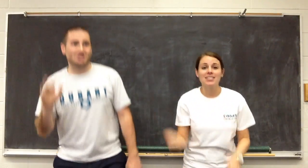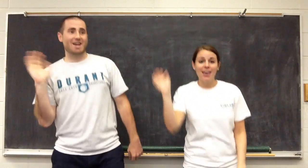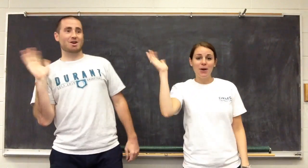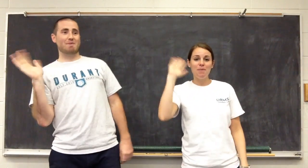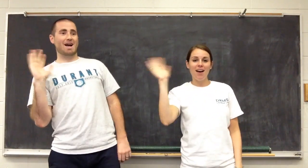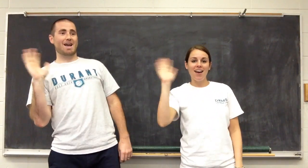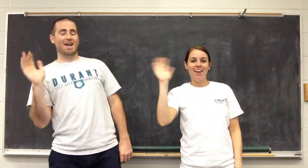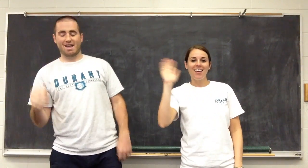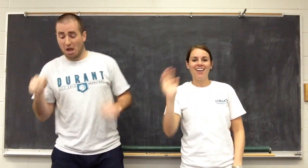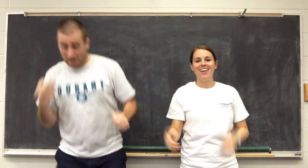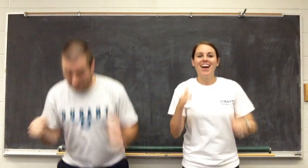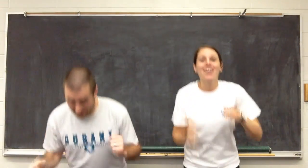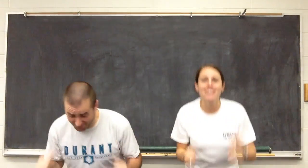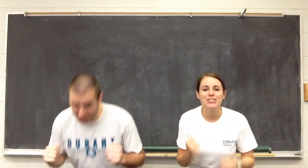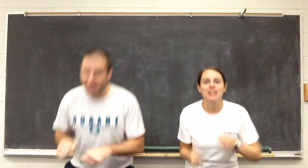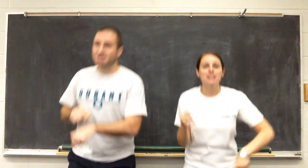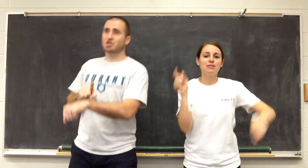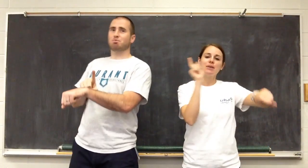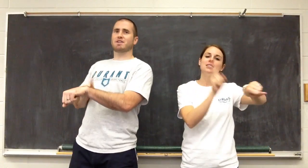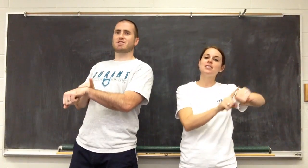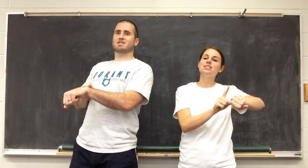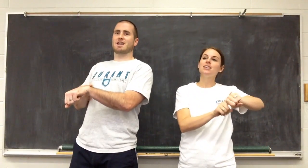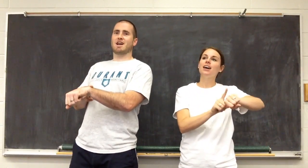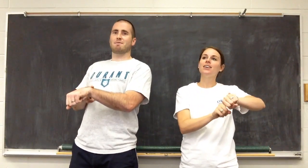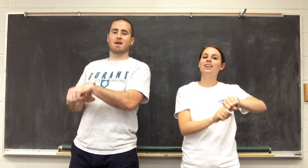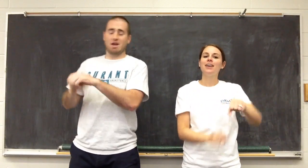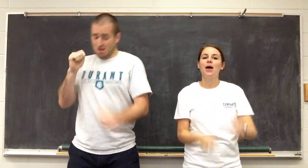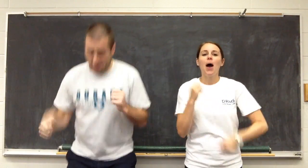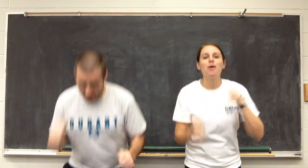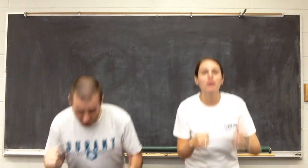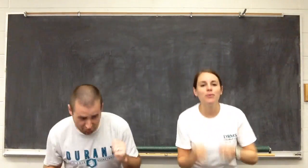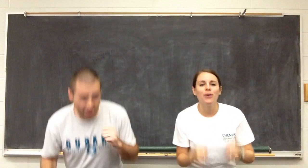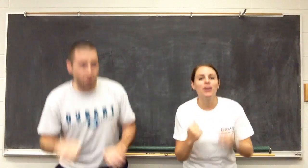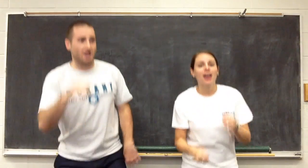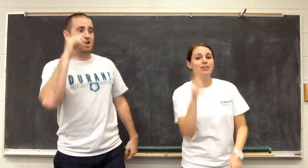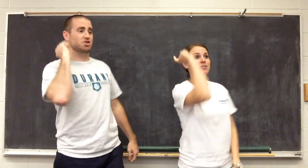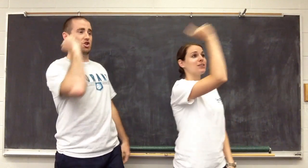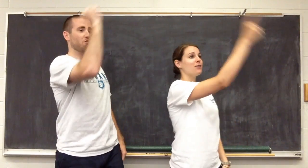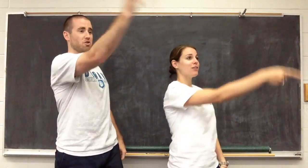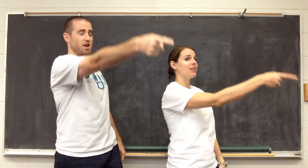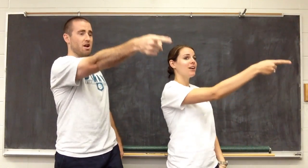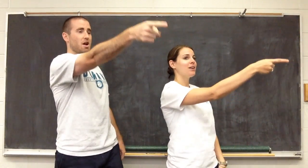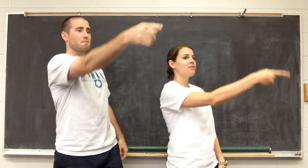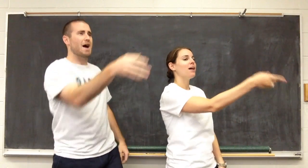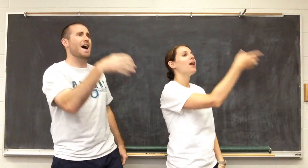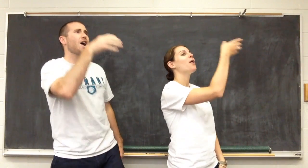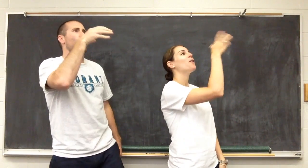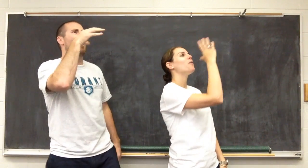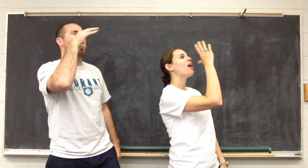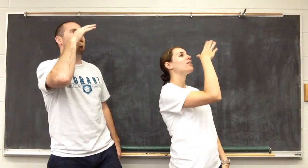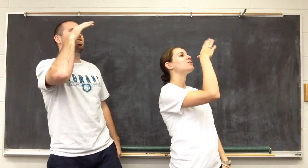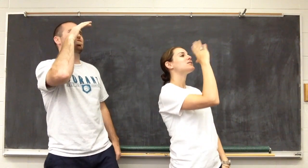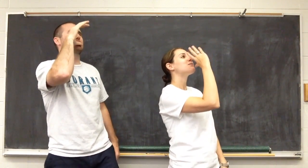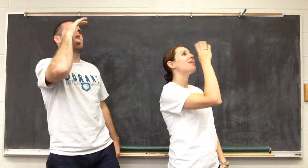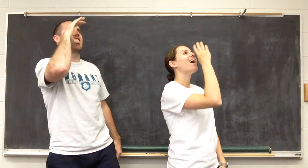I'll say goodbye. And I'll be changing this place in time. I'll build a road, a house, and over there, my water supply.